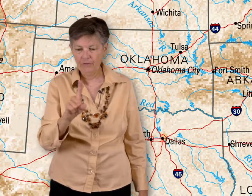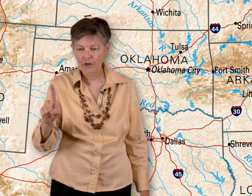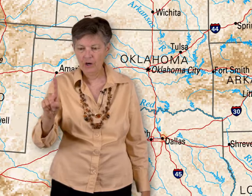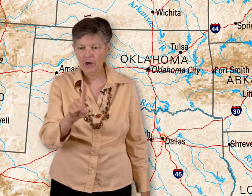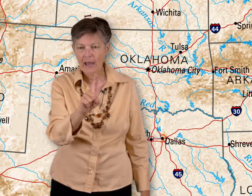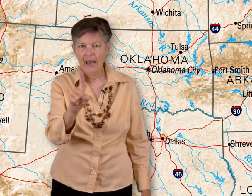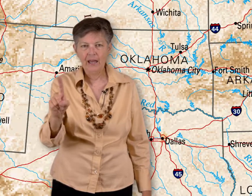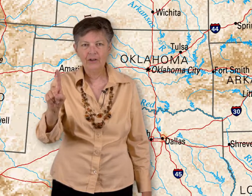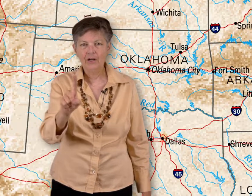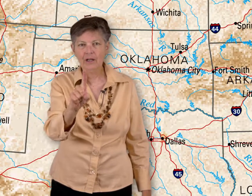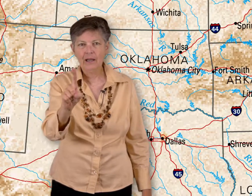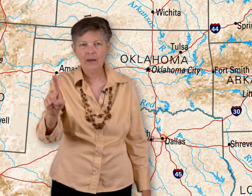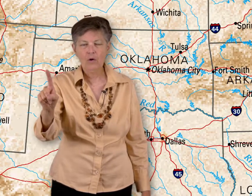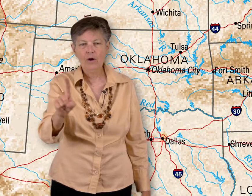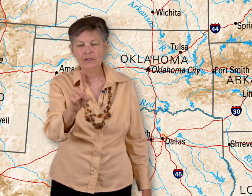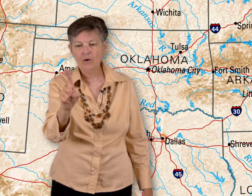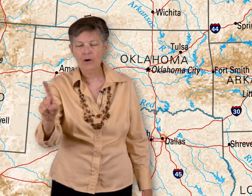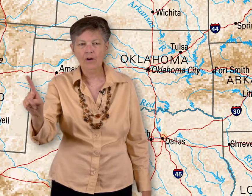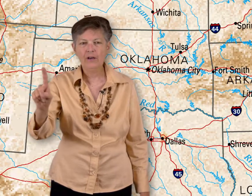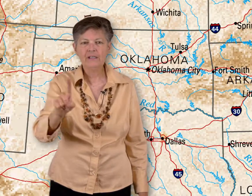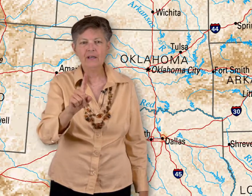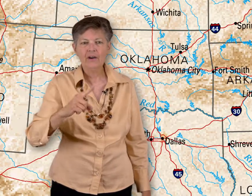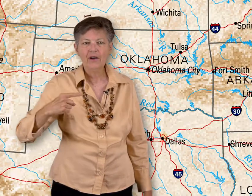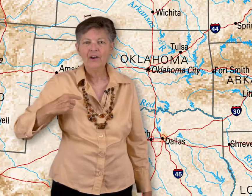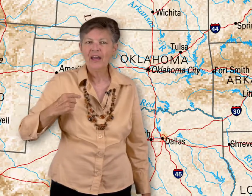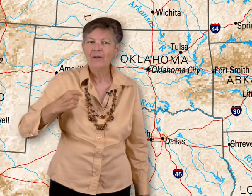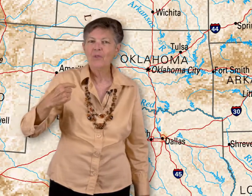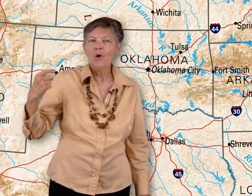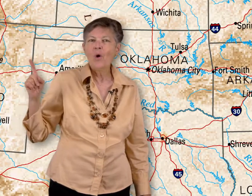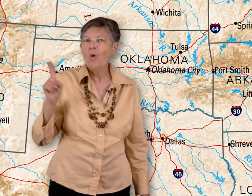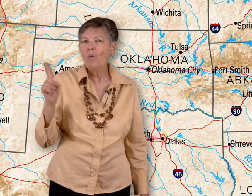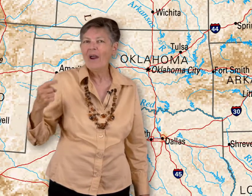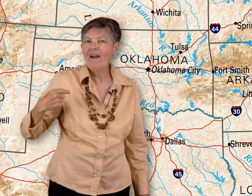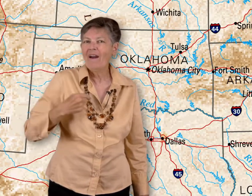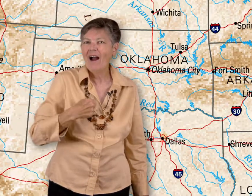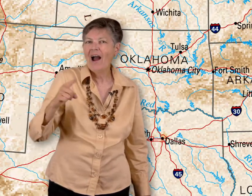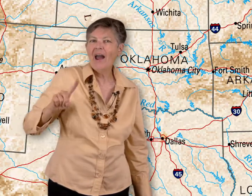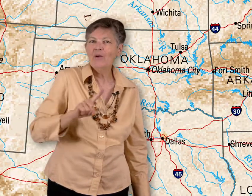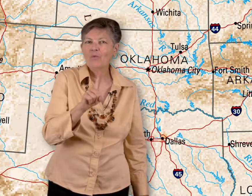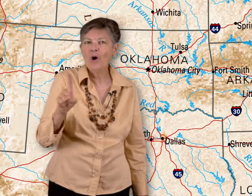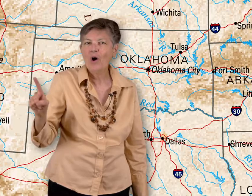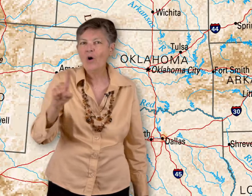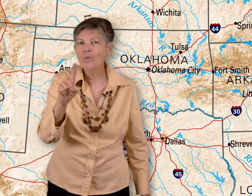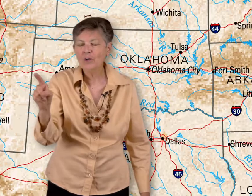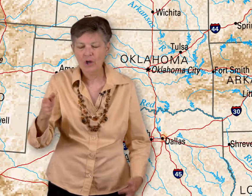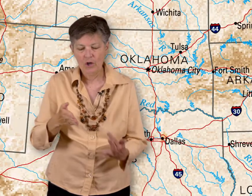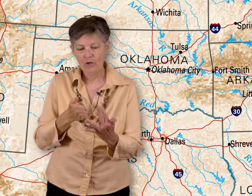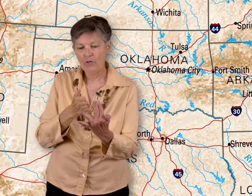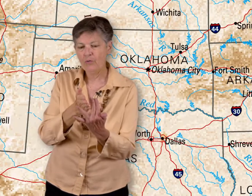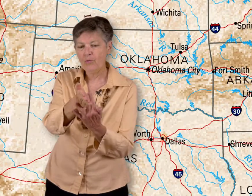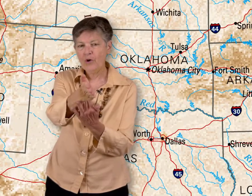finger and you're going to like, oh, it's going all crazy here. Okay. Where I roamed through.